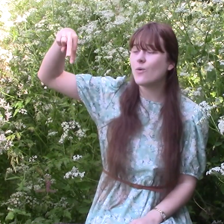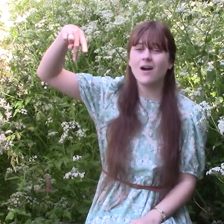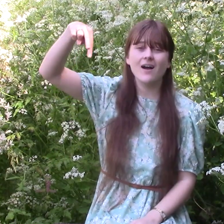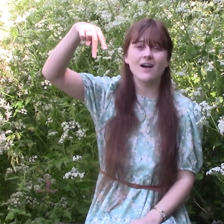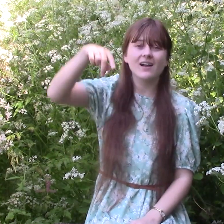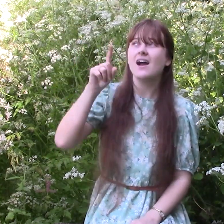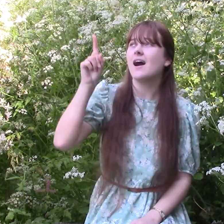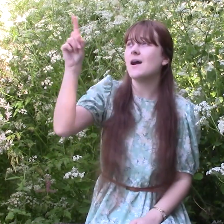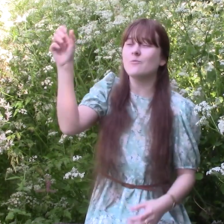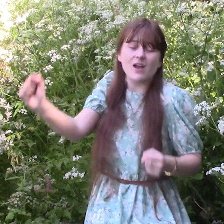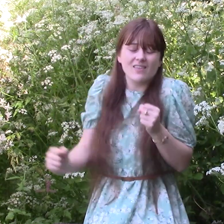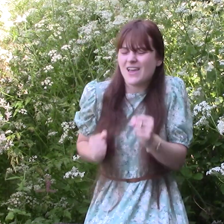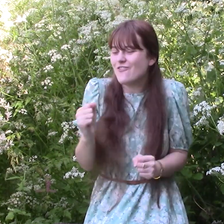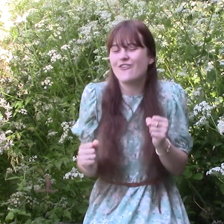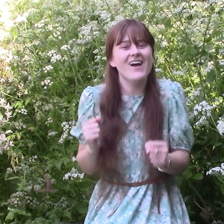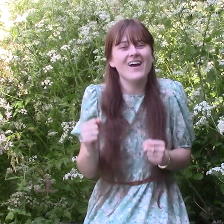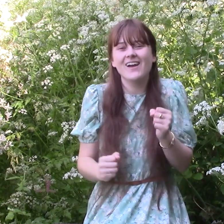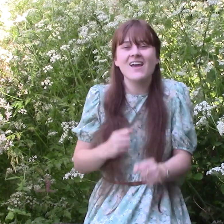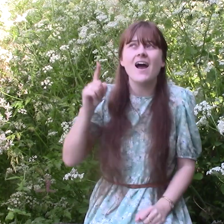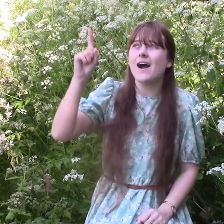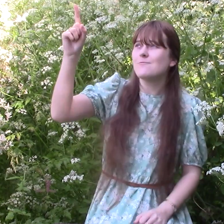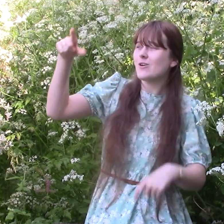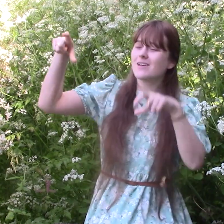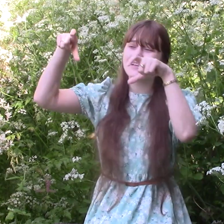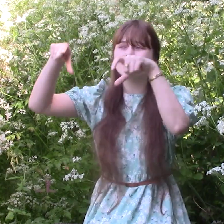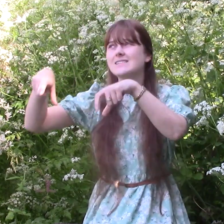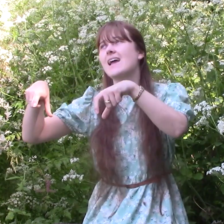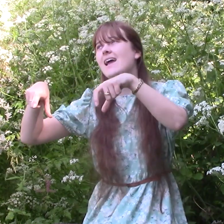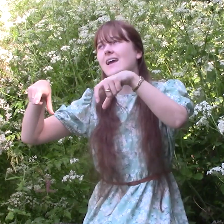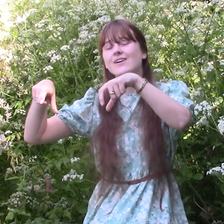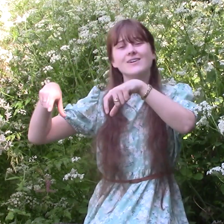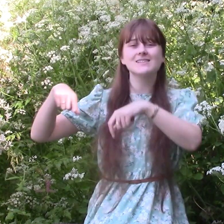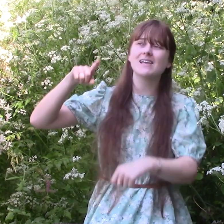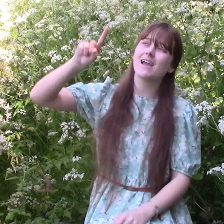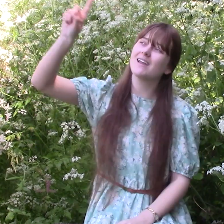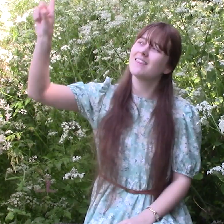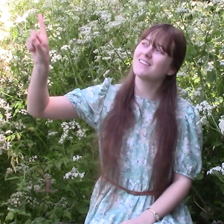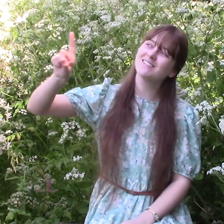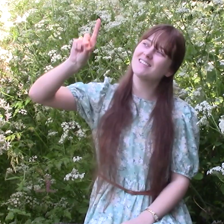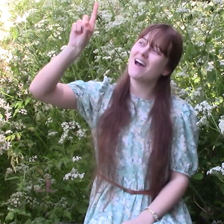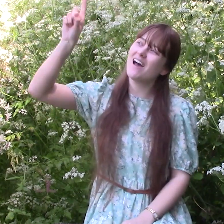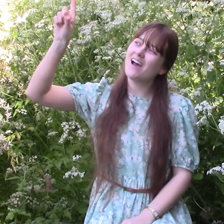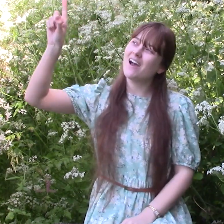walk Up where they walk Up where they stay All day in the sun